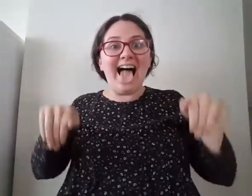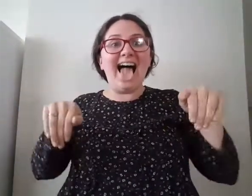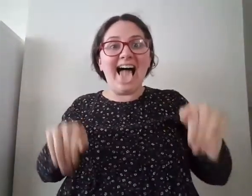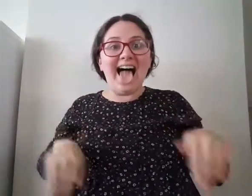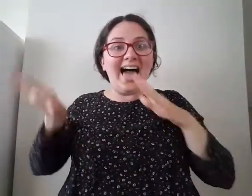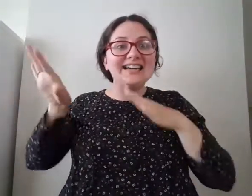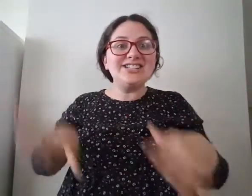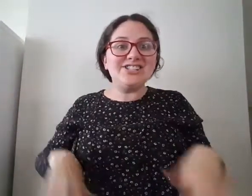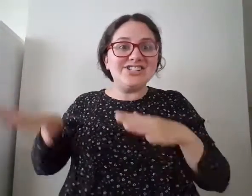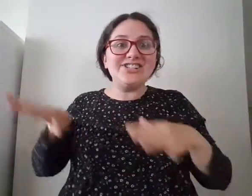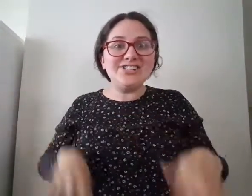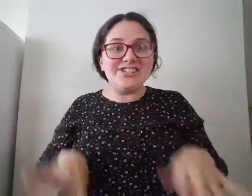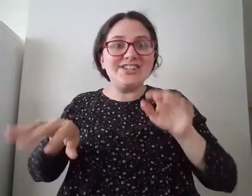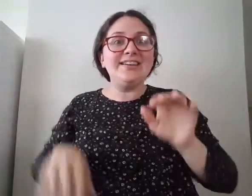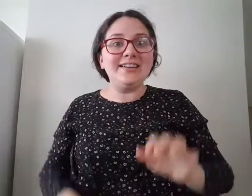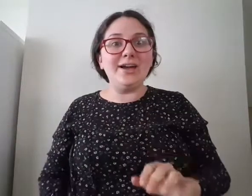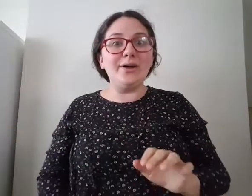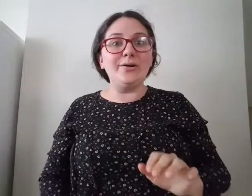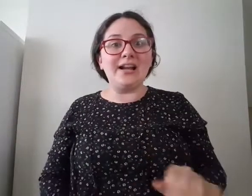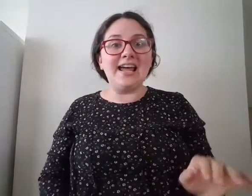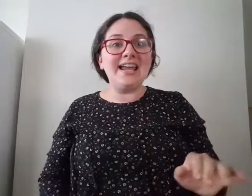Shhh Yodeling